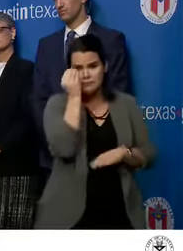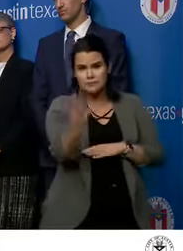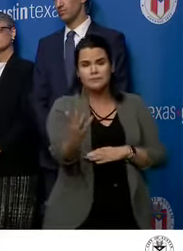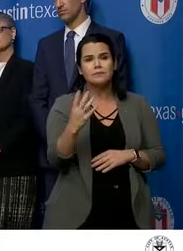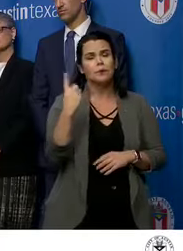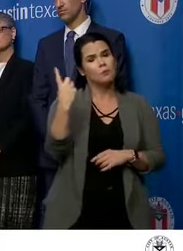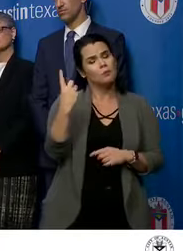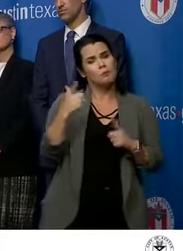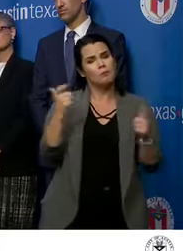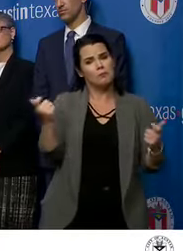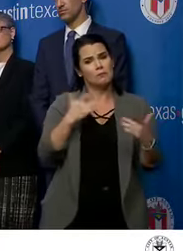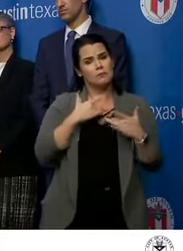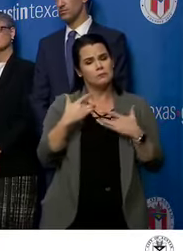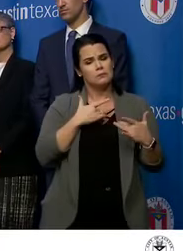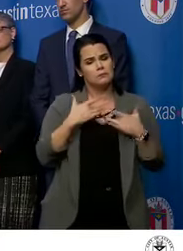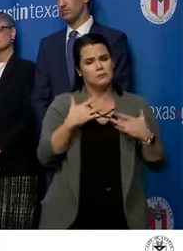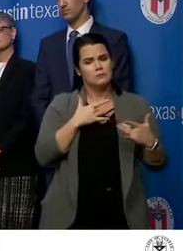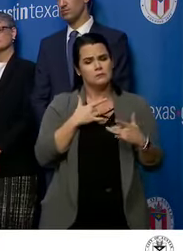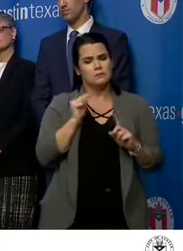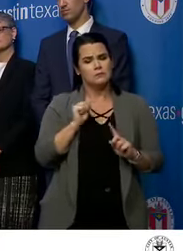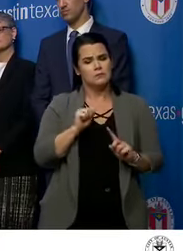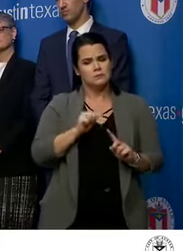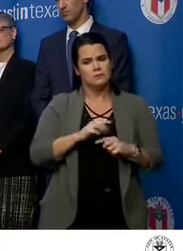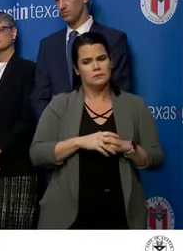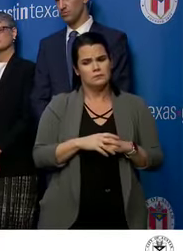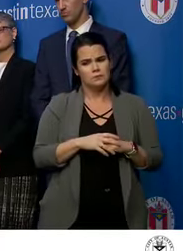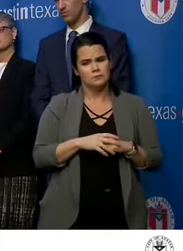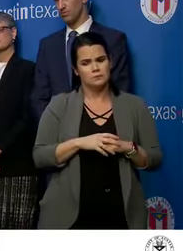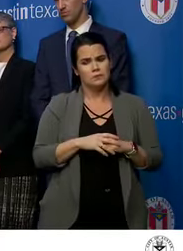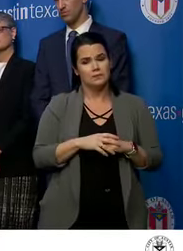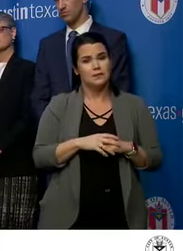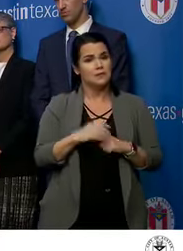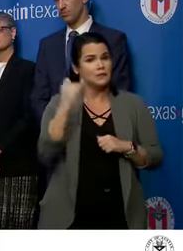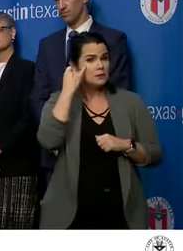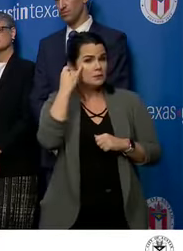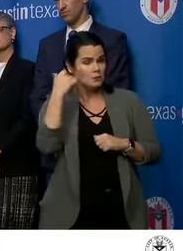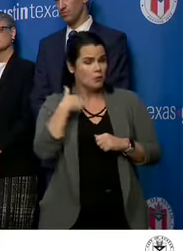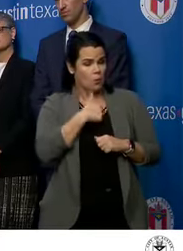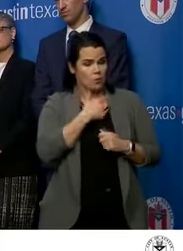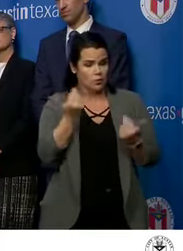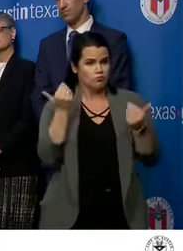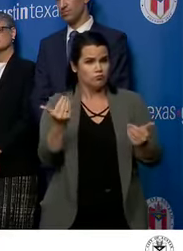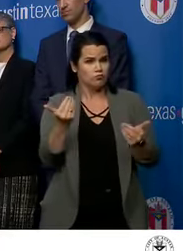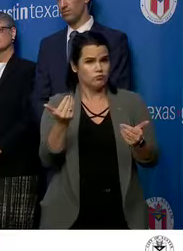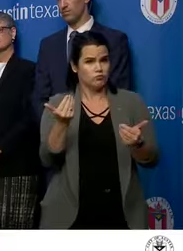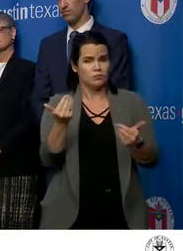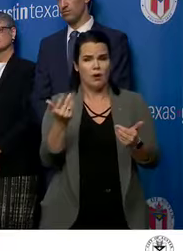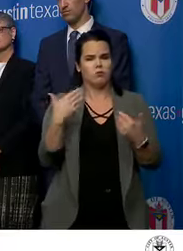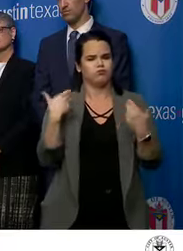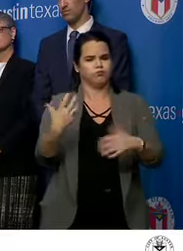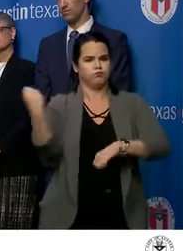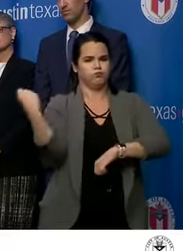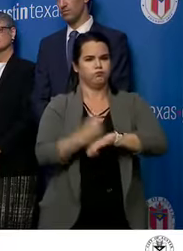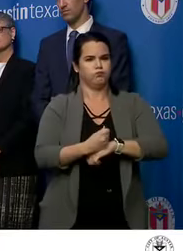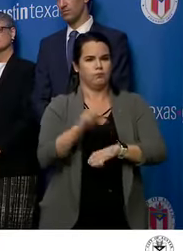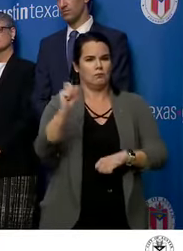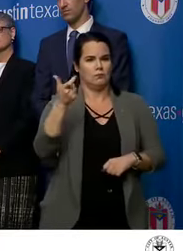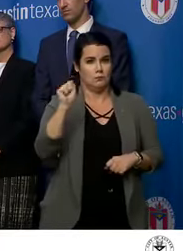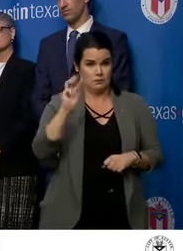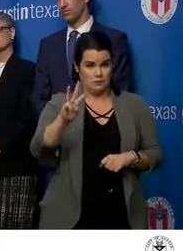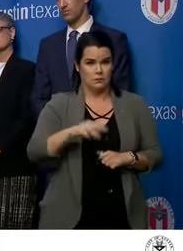of the concerns is that we shut down or make the recommendation to shut down South by Southwest,